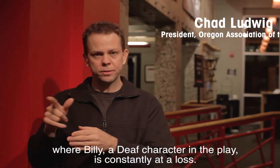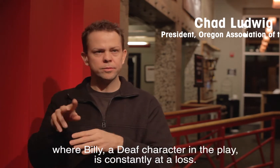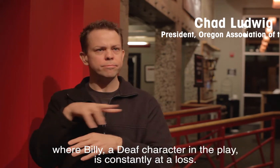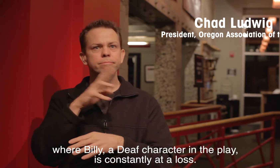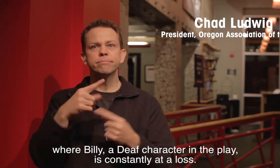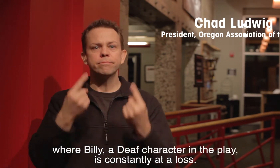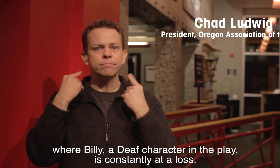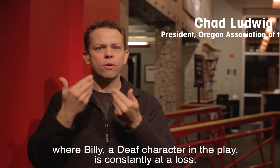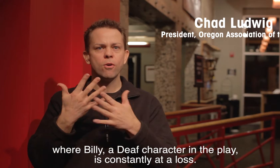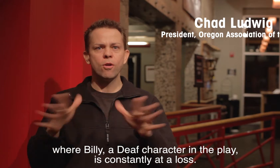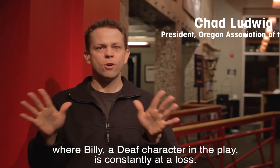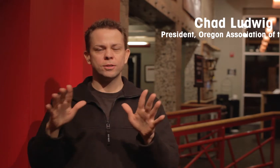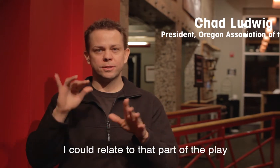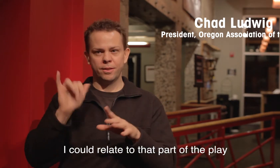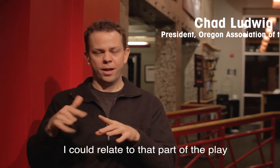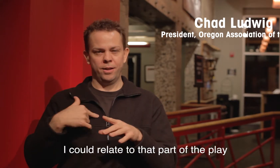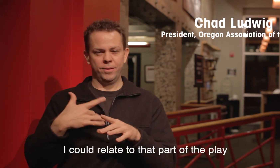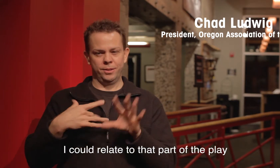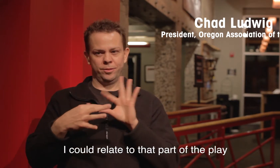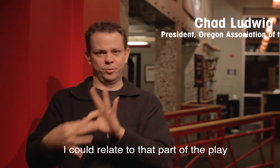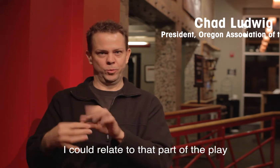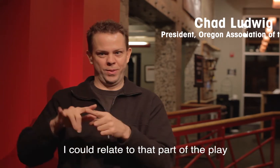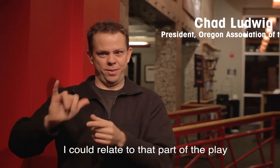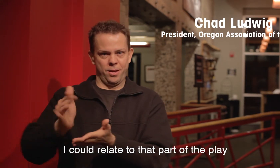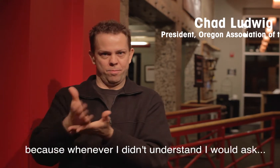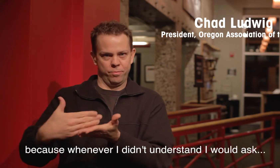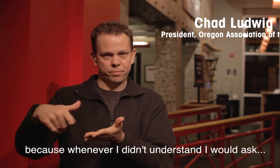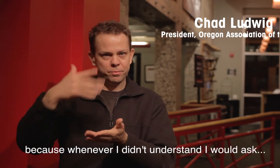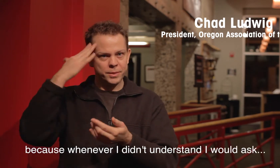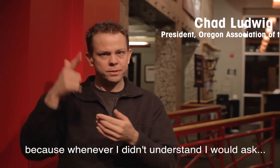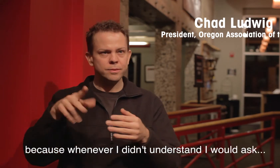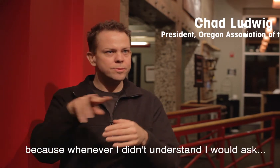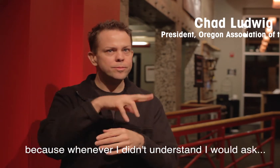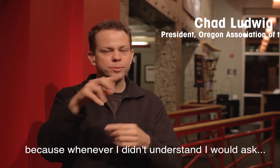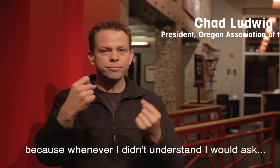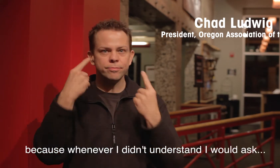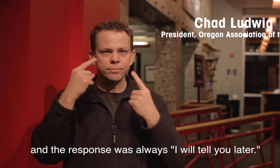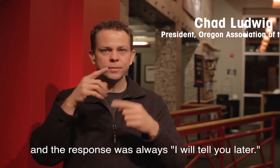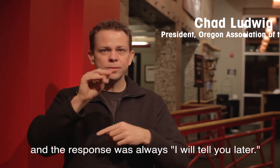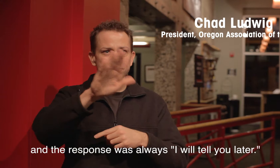is me.